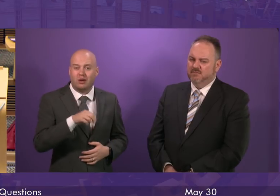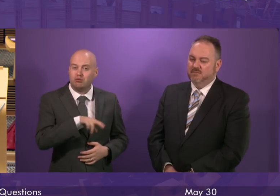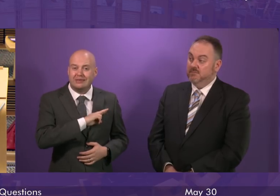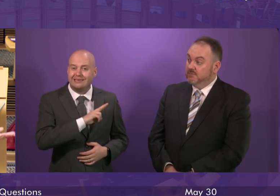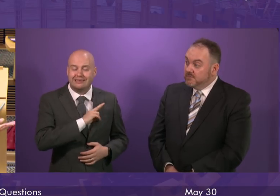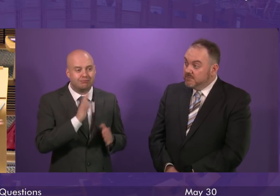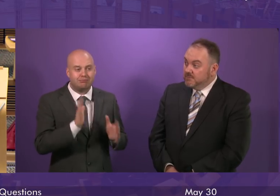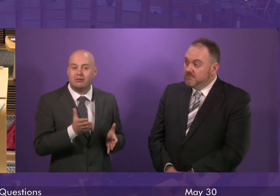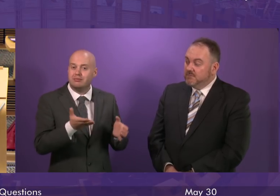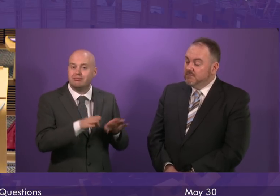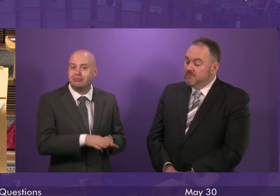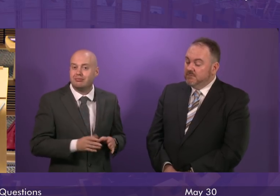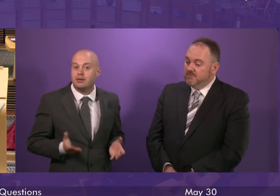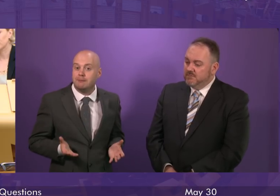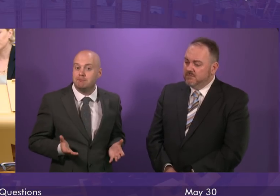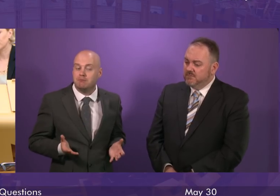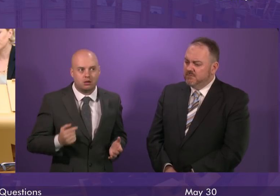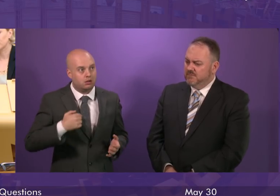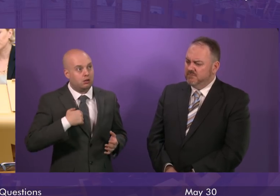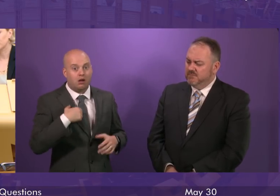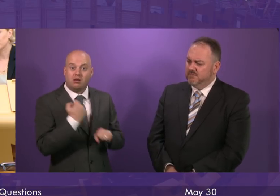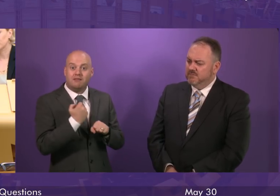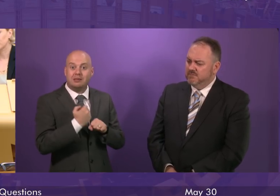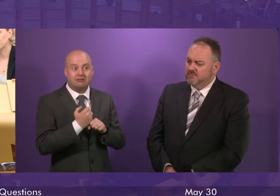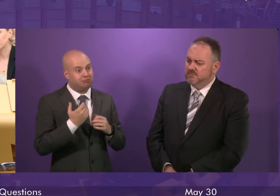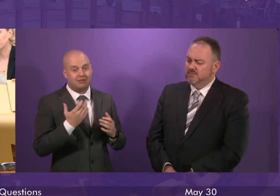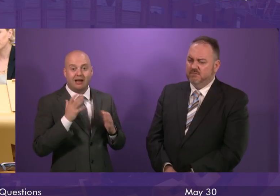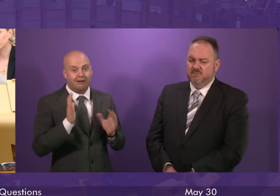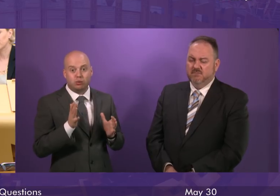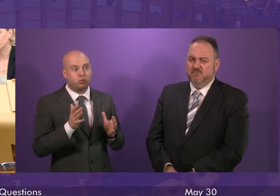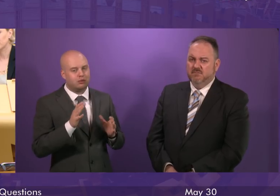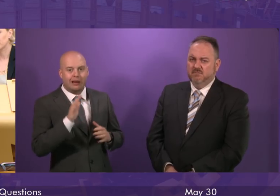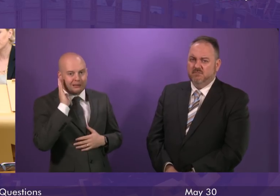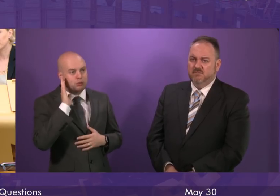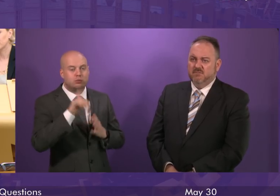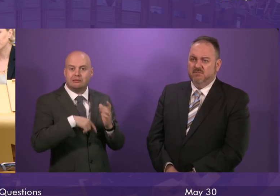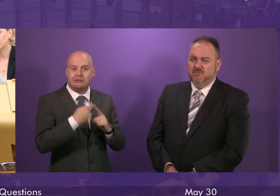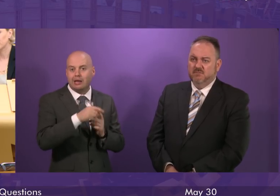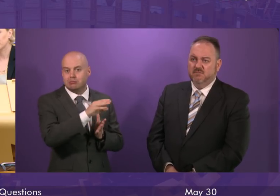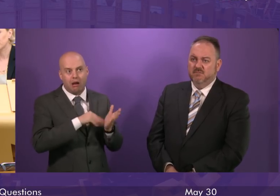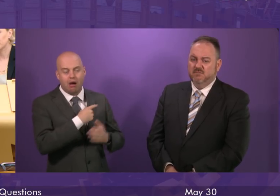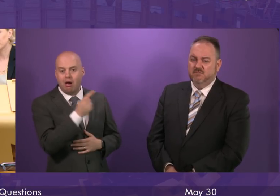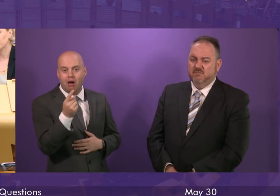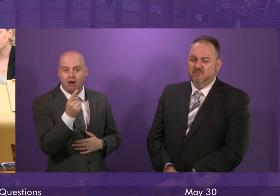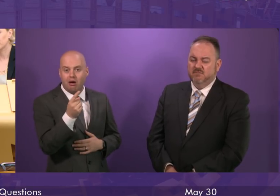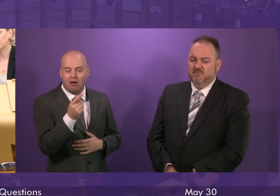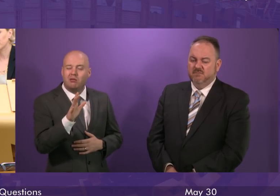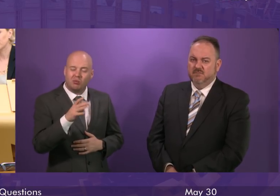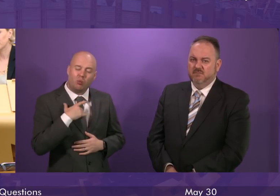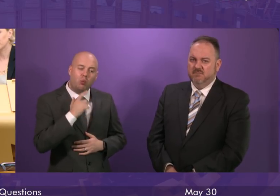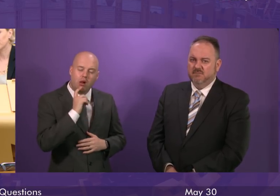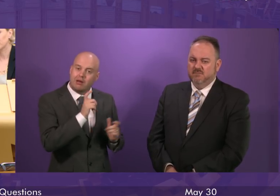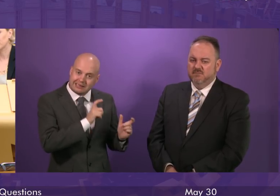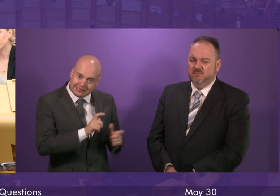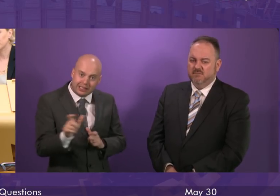overall responsibilities of this government to the taxpayer. So we will continue to discuss with the unions, the Transport Secretary is doing